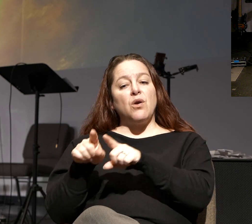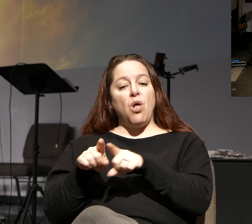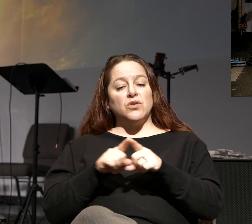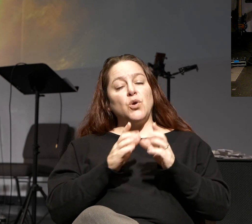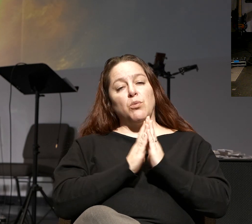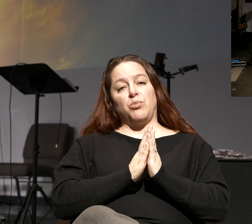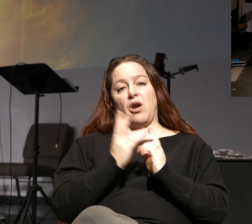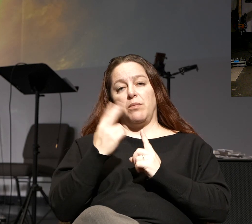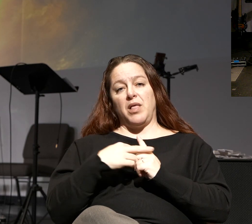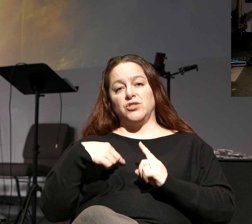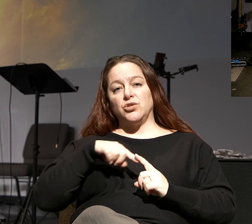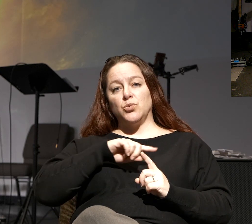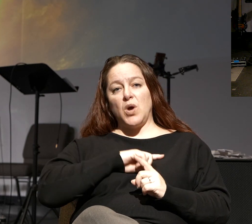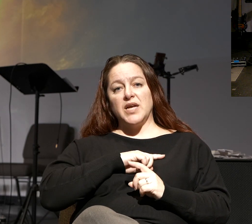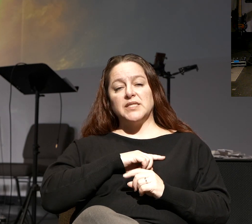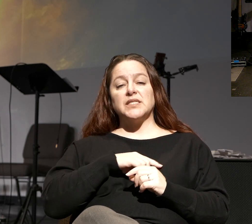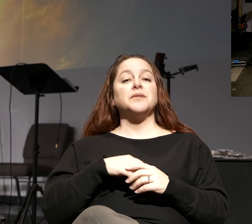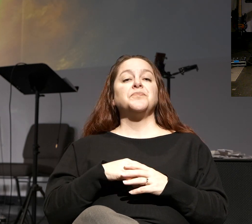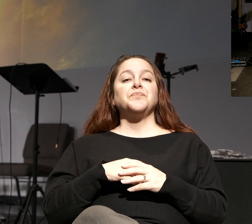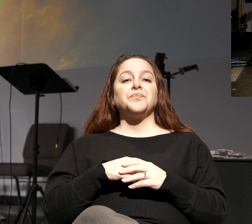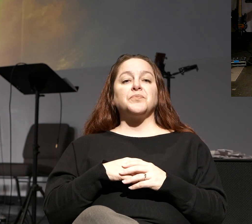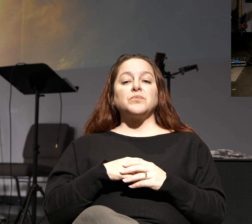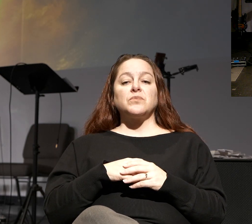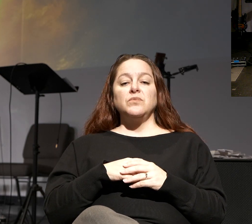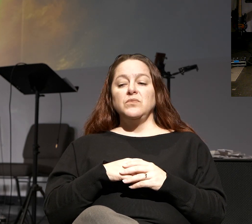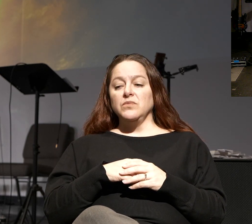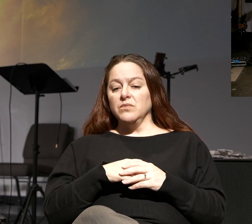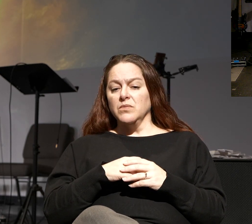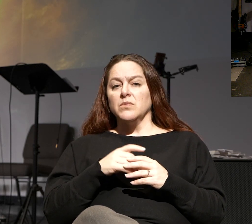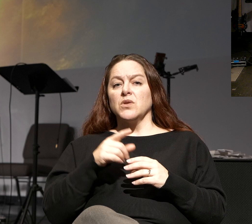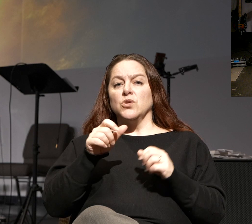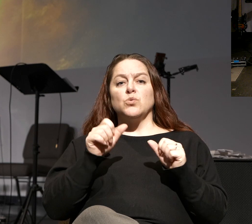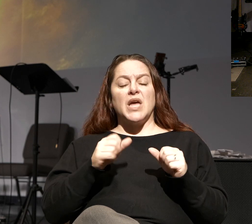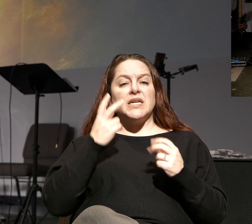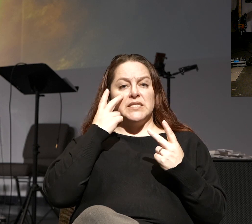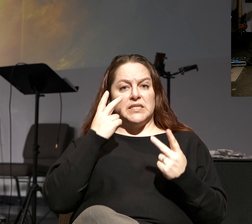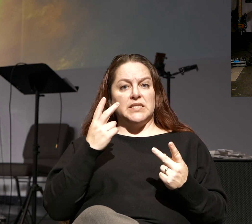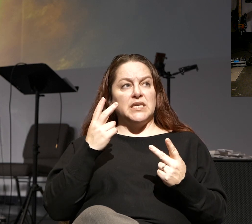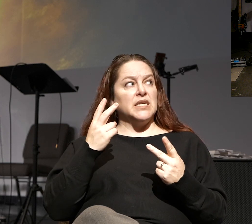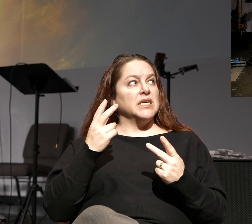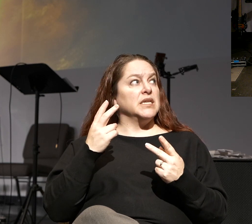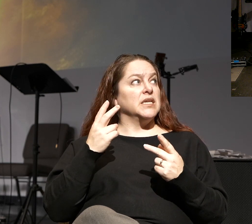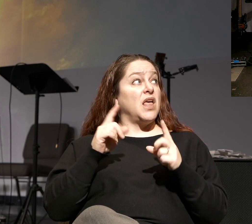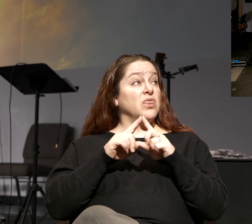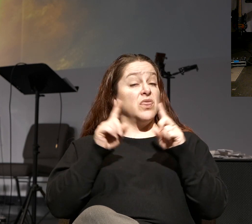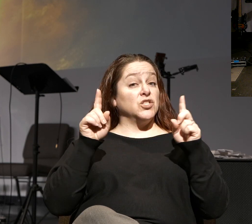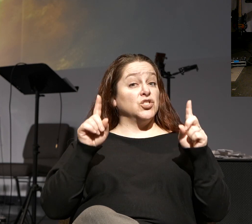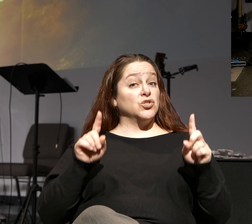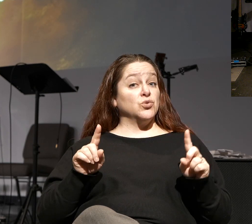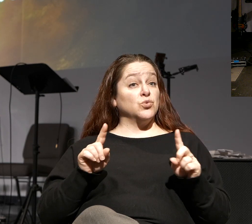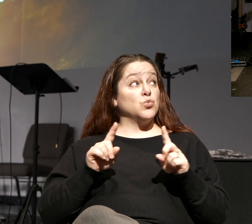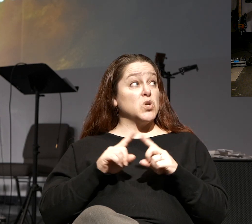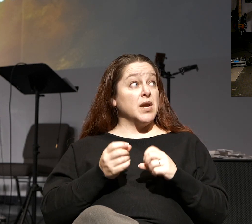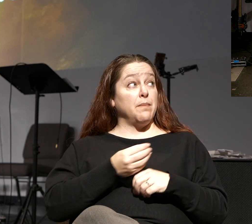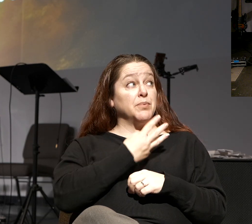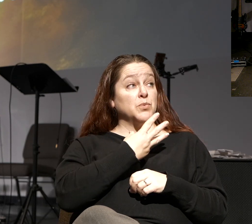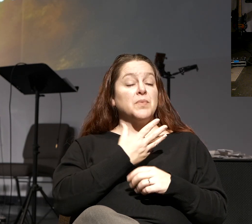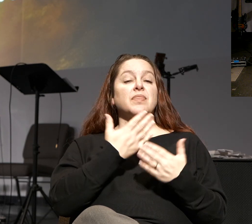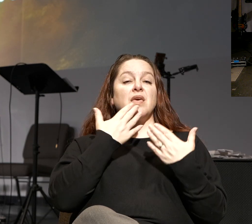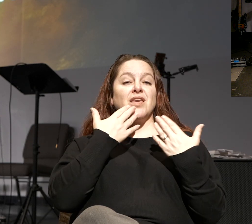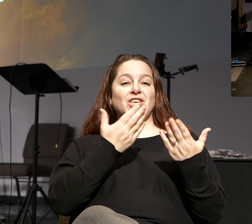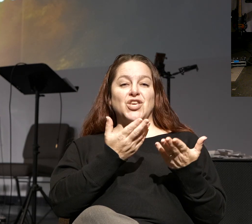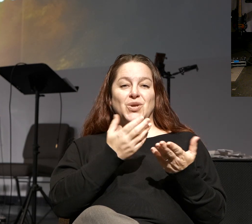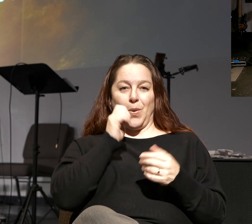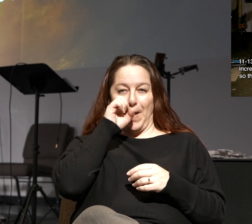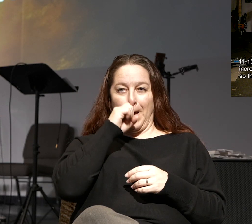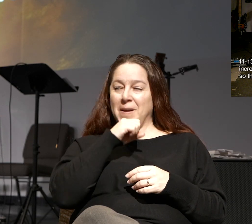applies to us. And so as I send you out, here's the charge this morning. You can see it. In fact, it would be up on the screen right now. You can put it up on the screen. There